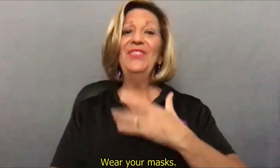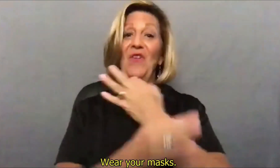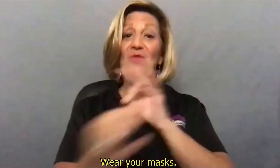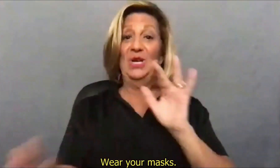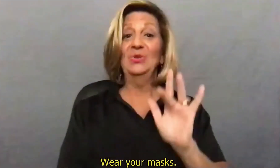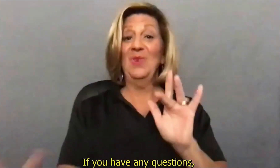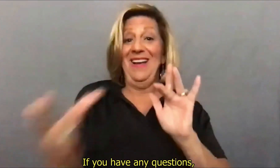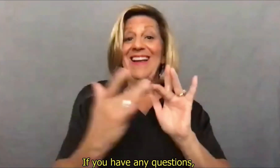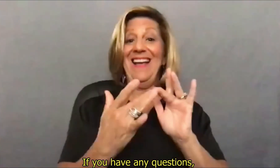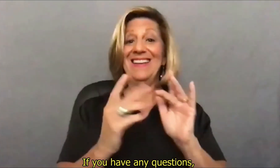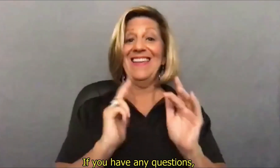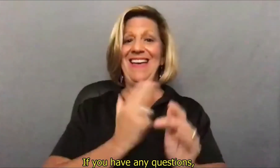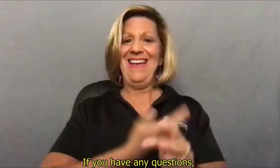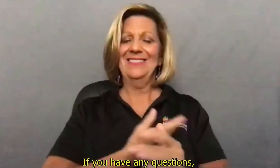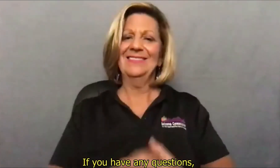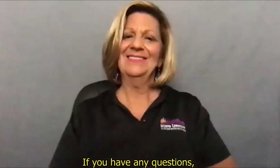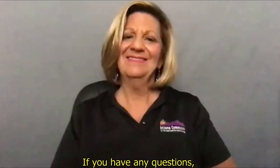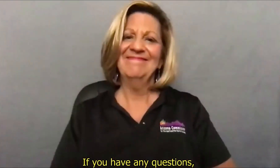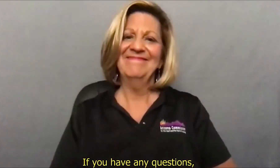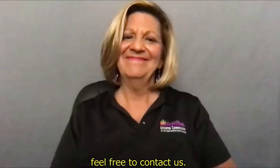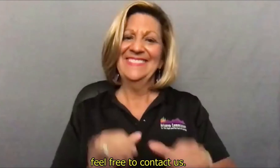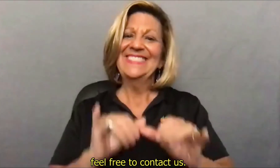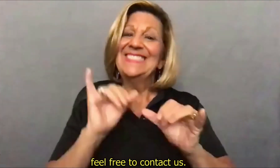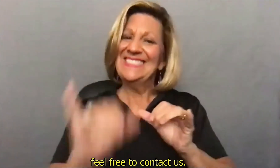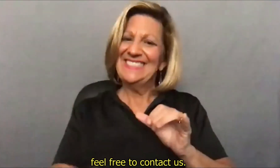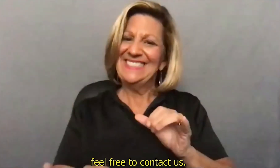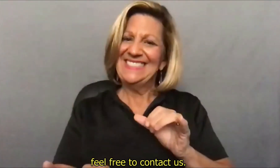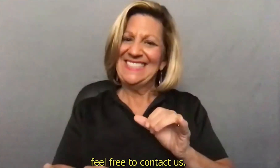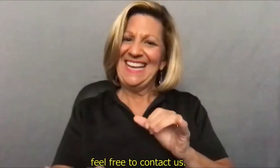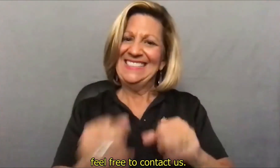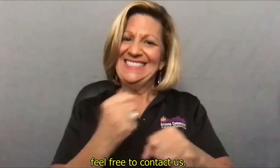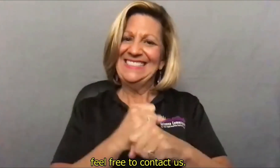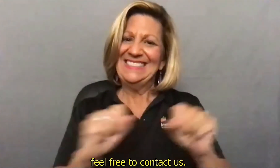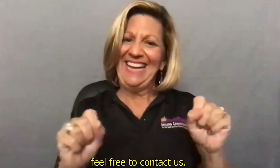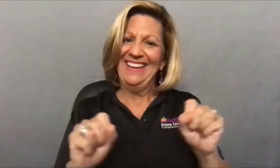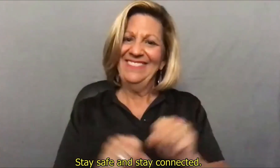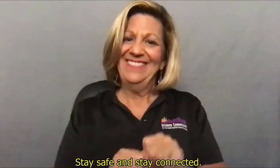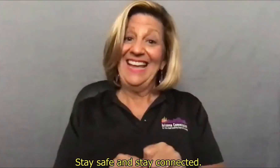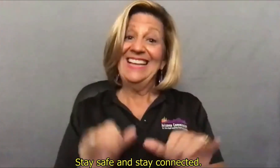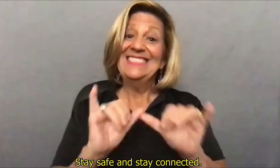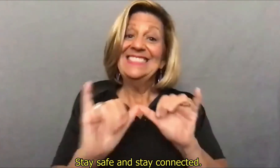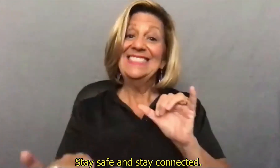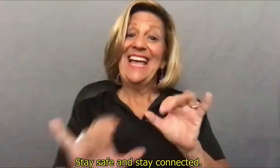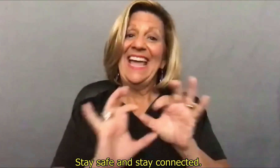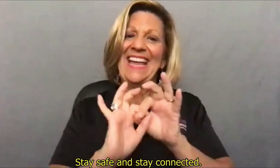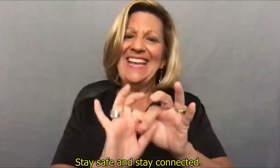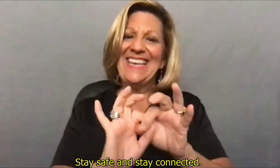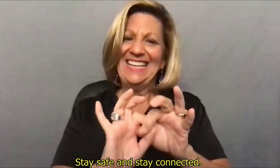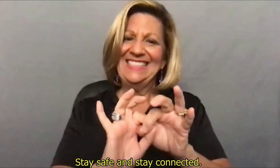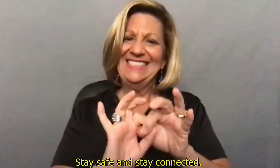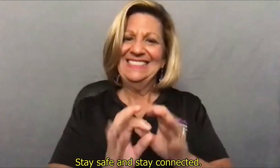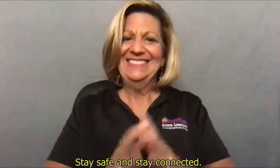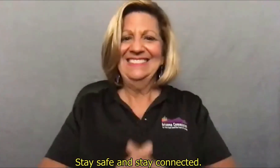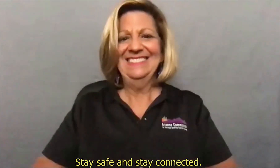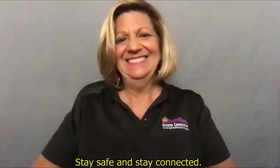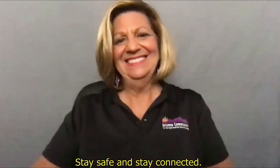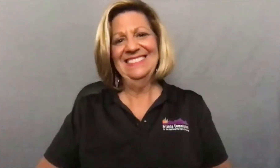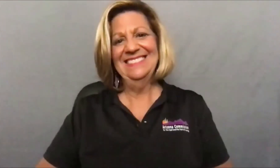If you have any questions, feel free to contact us. Stay safe and stay connected. day.